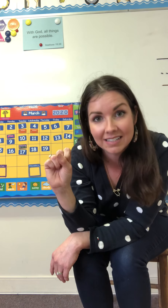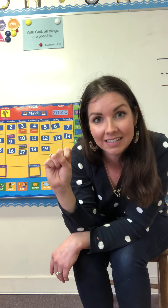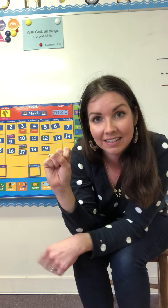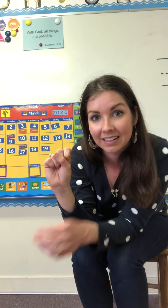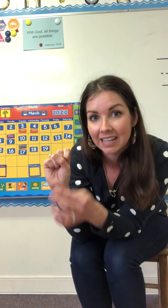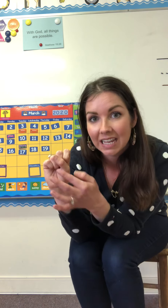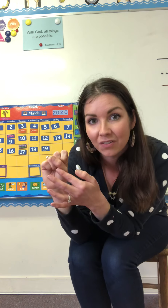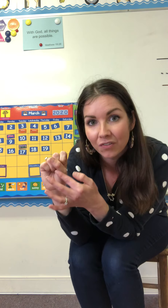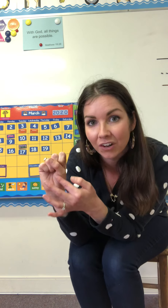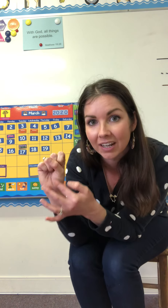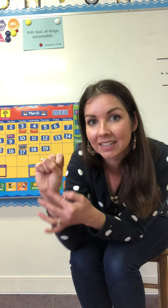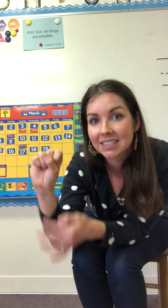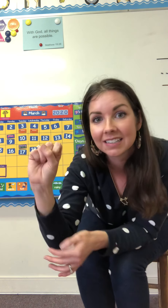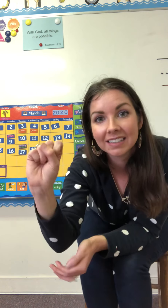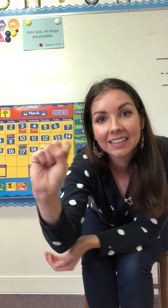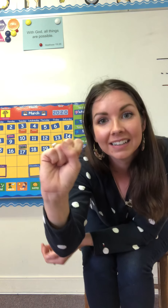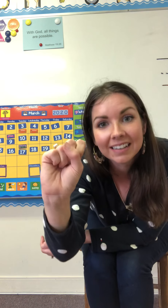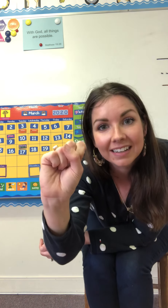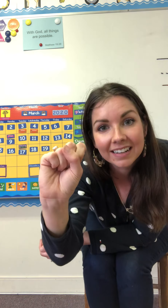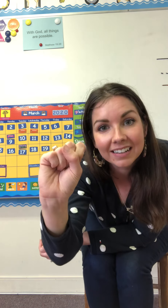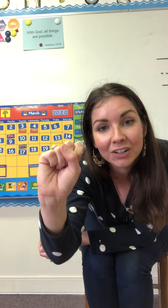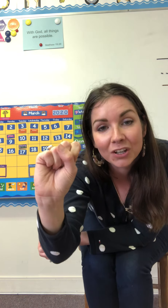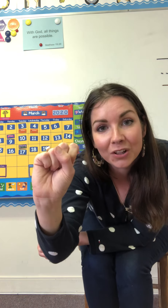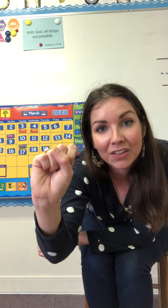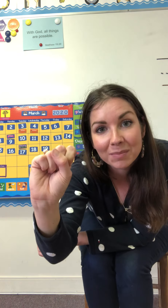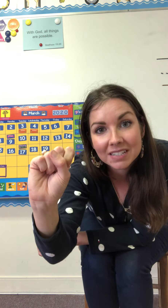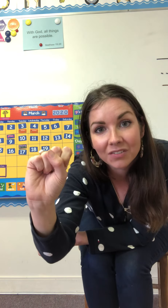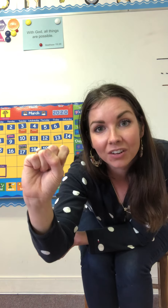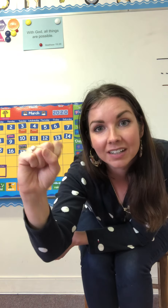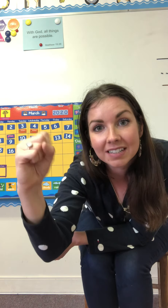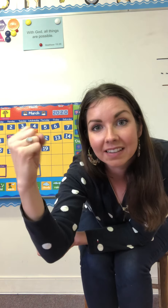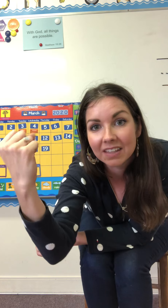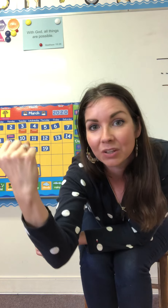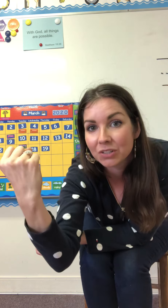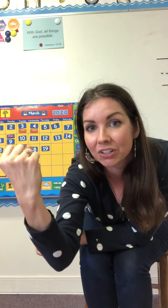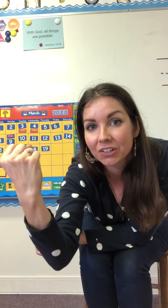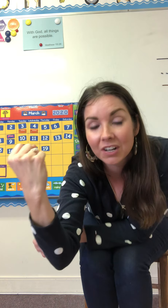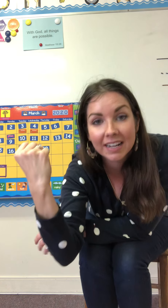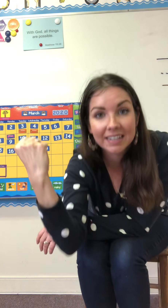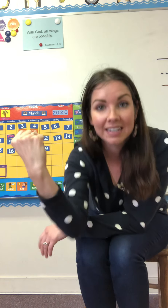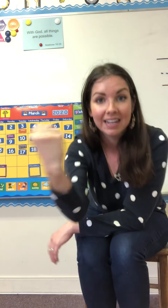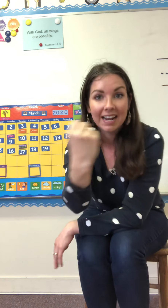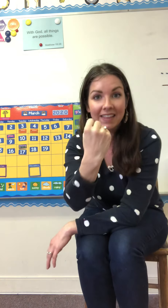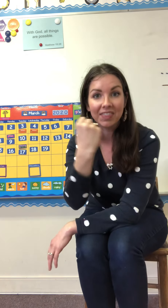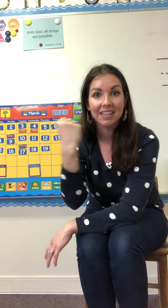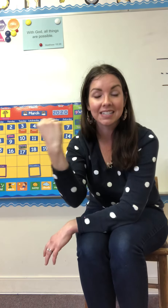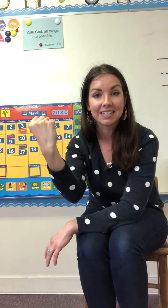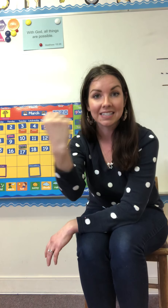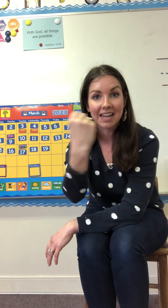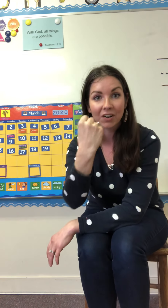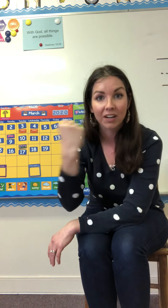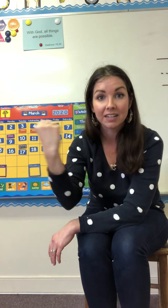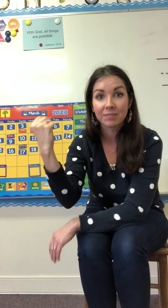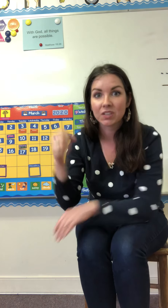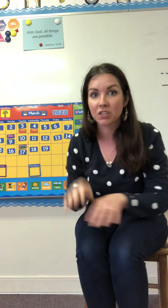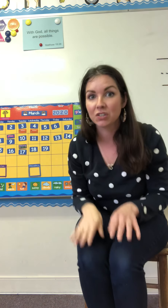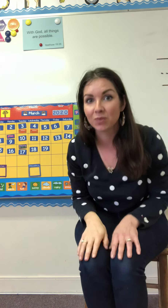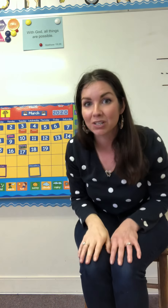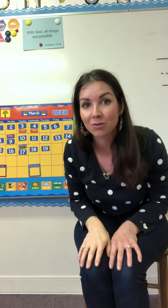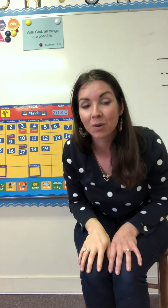in front your little thumb is in front and then you turn your hand and this is Saturday so do you want to do it one